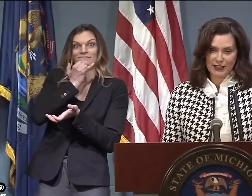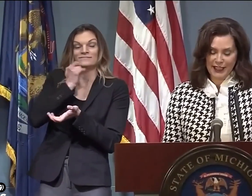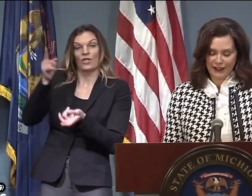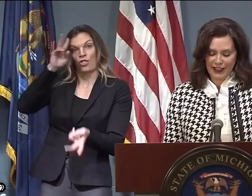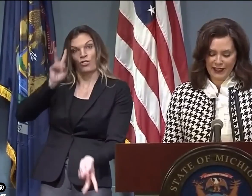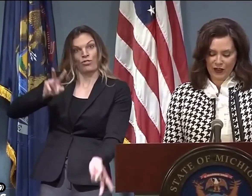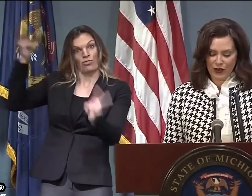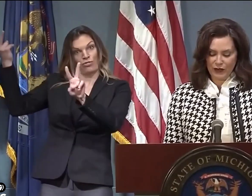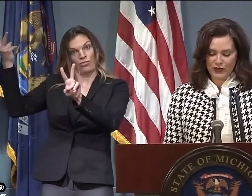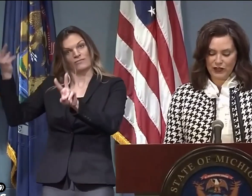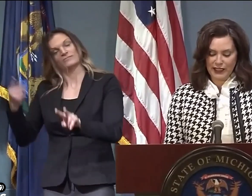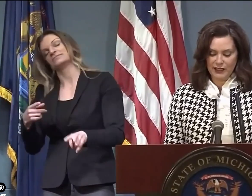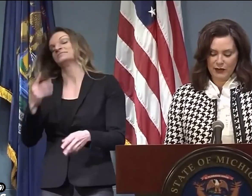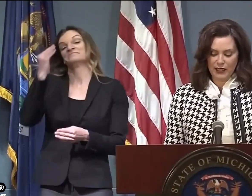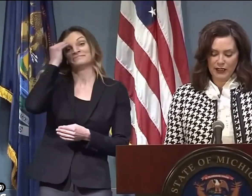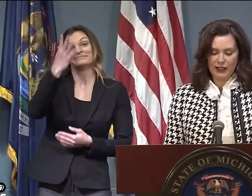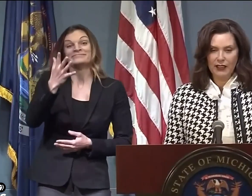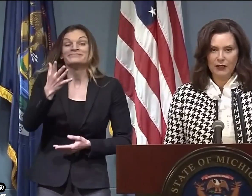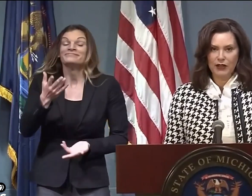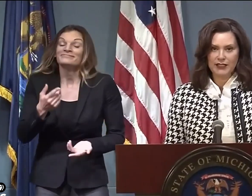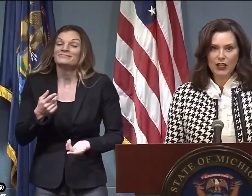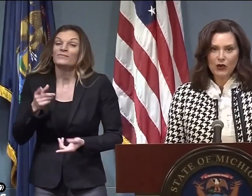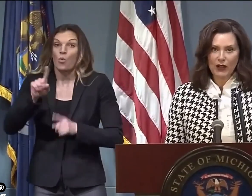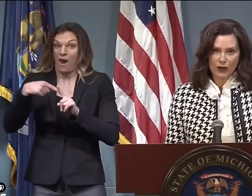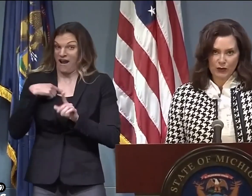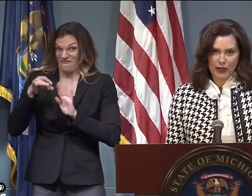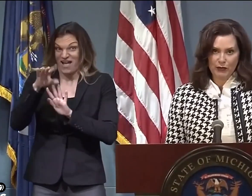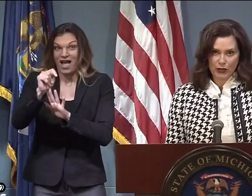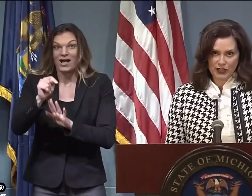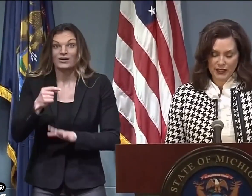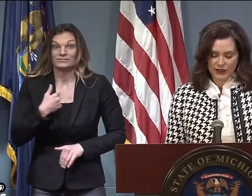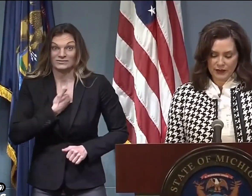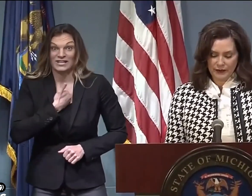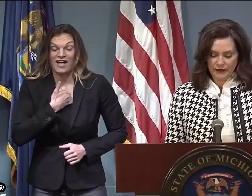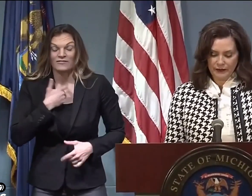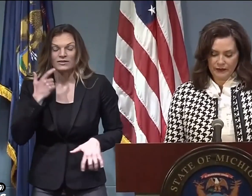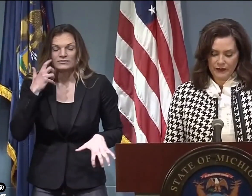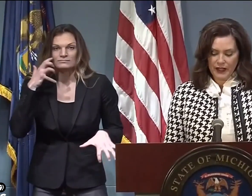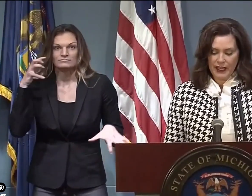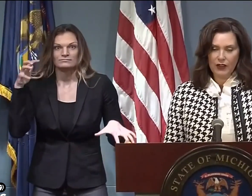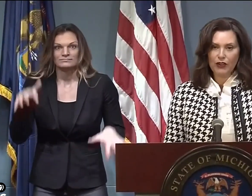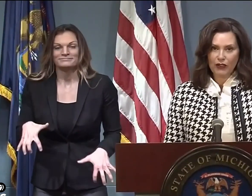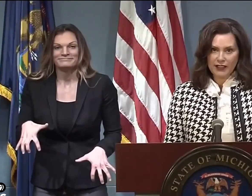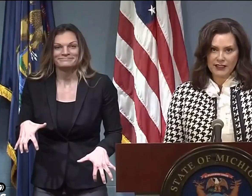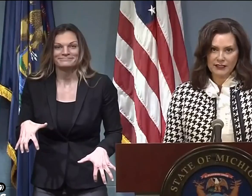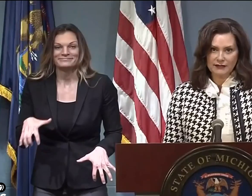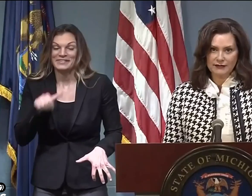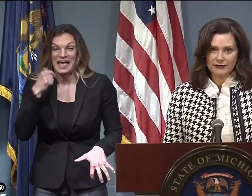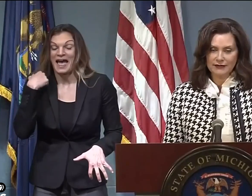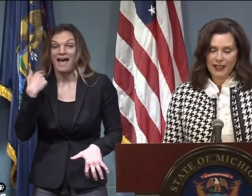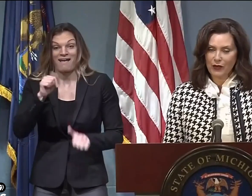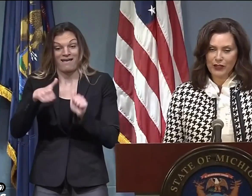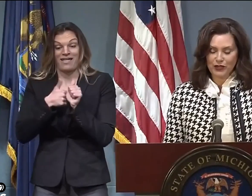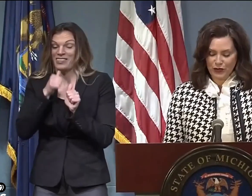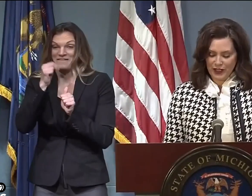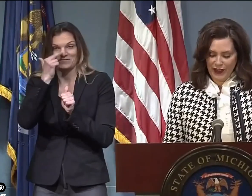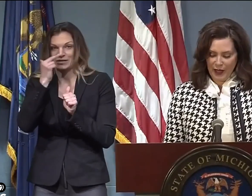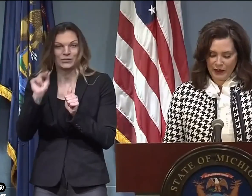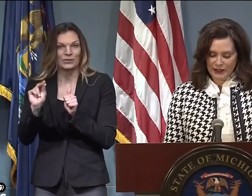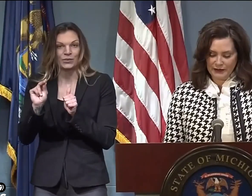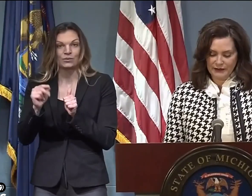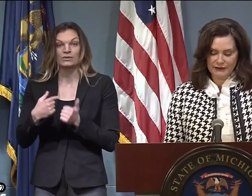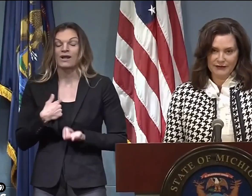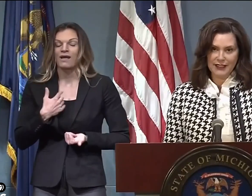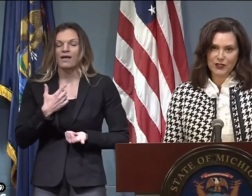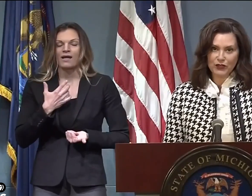It didn't. And to be honest, I wasn't laughing either when it was relayed to me because I knew how it would be perceived. He